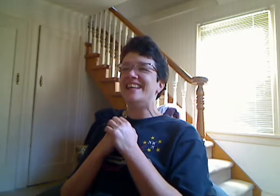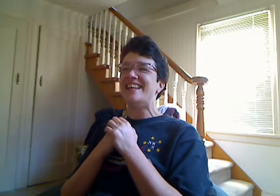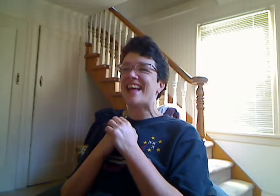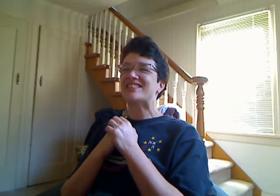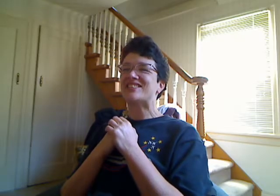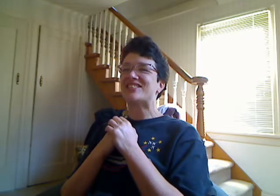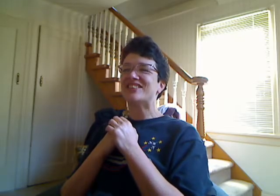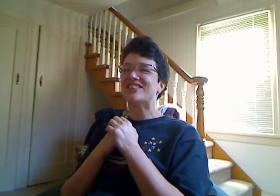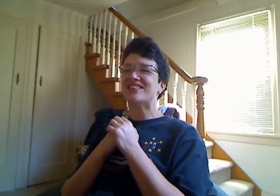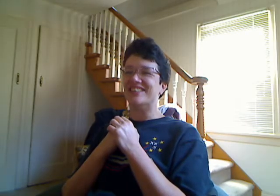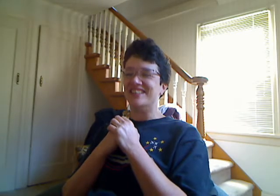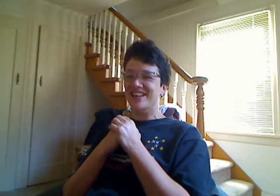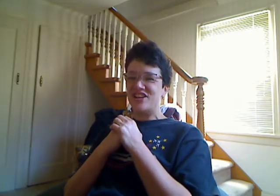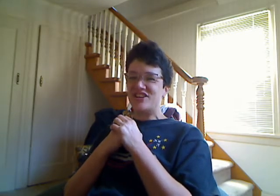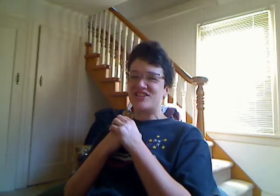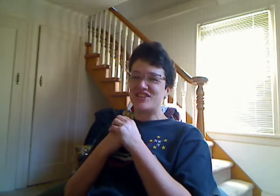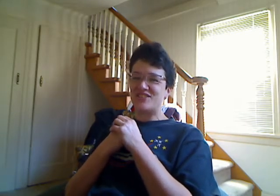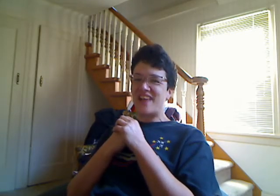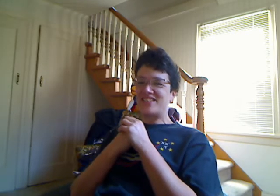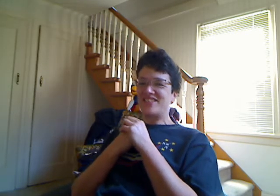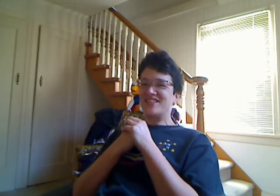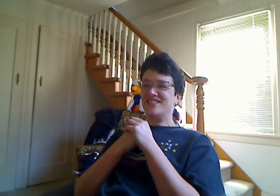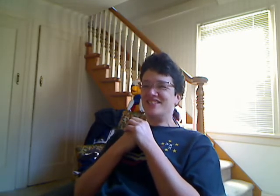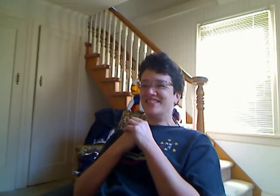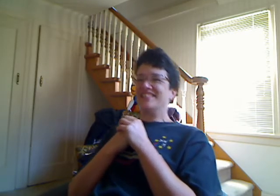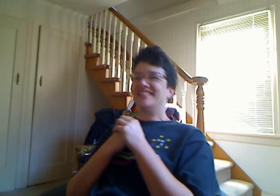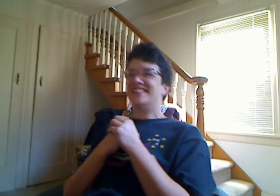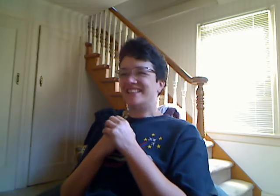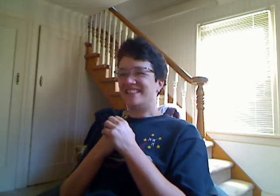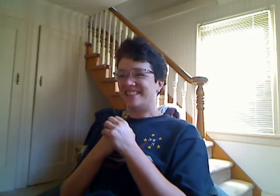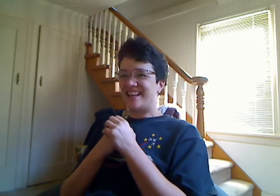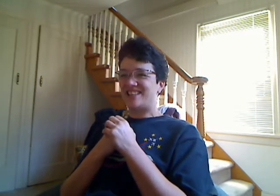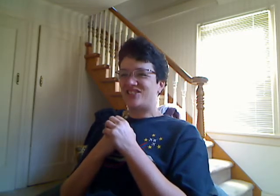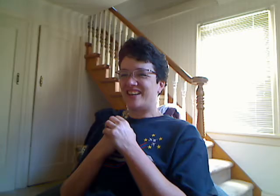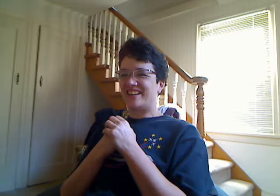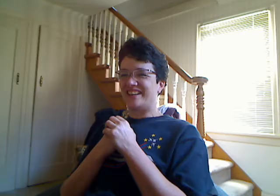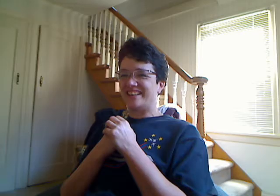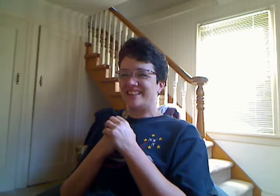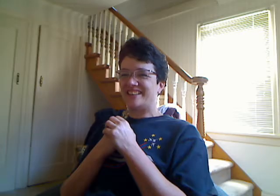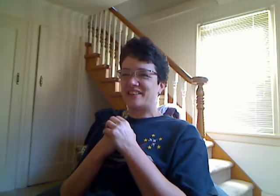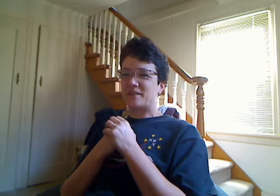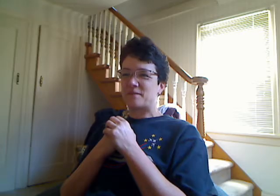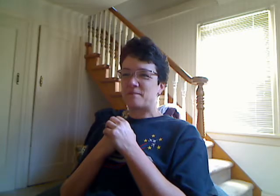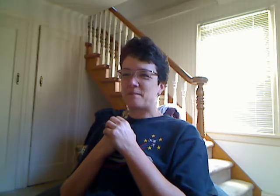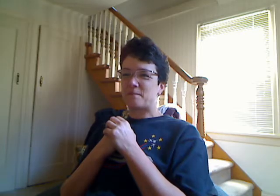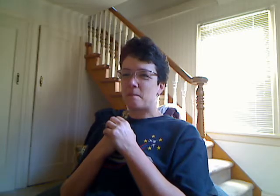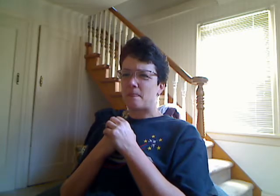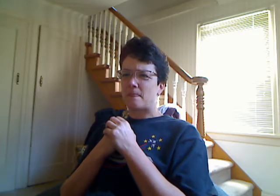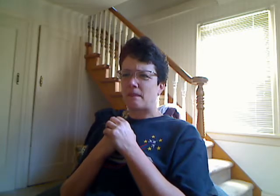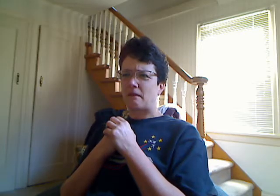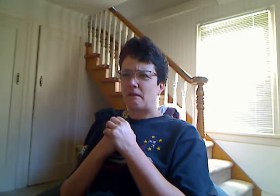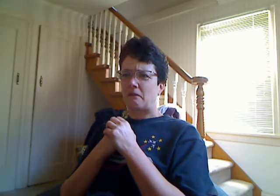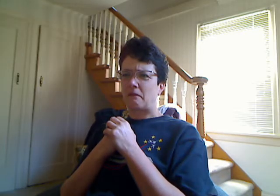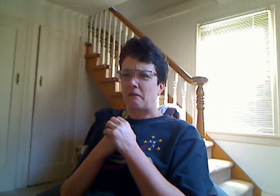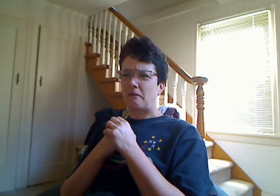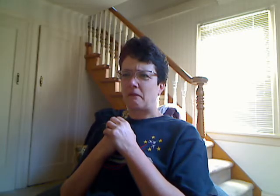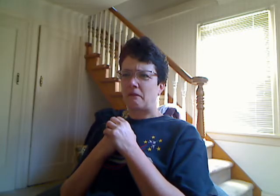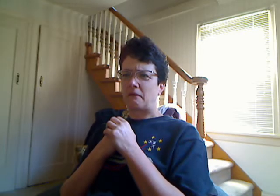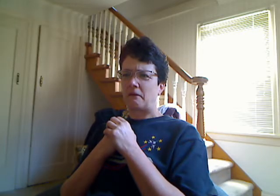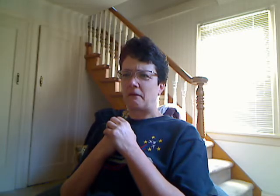Yeah, sure. Sure, Matthew. That's funny. Jesus, man. I'm gonna go